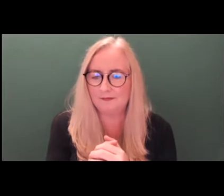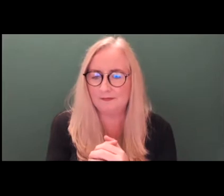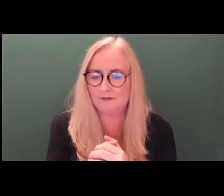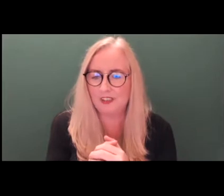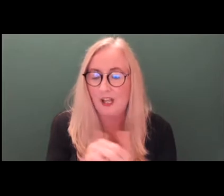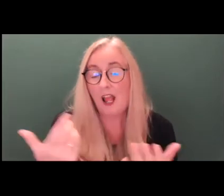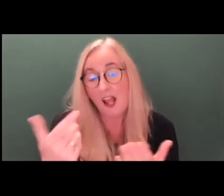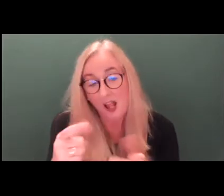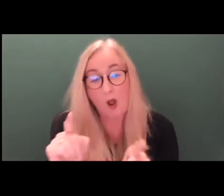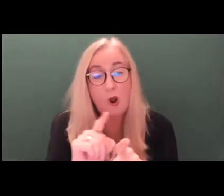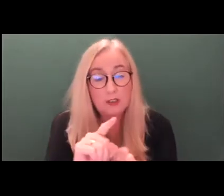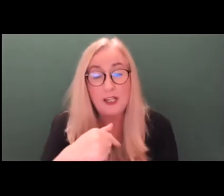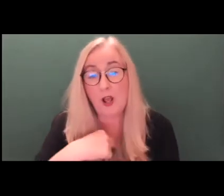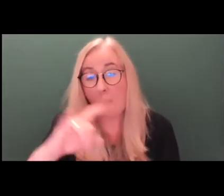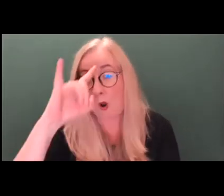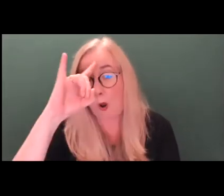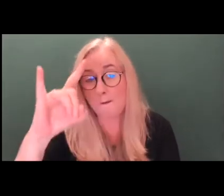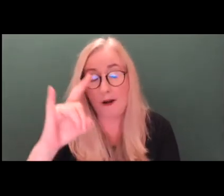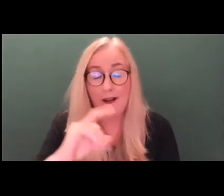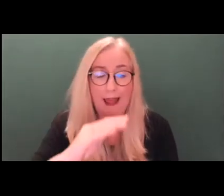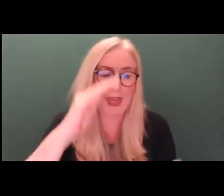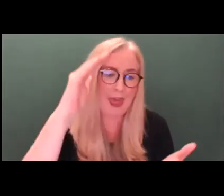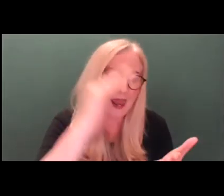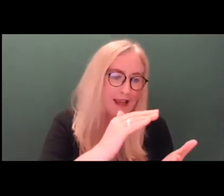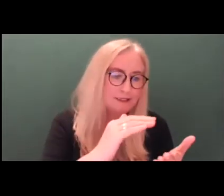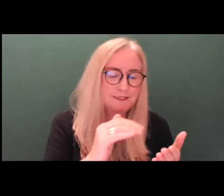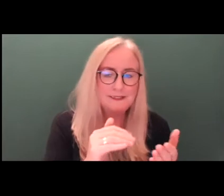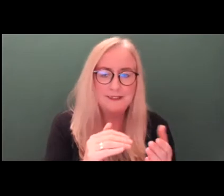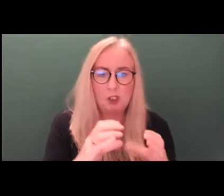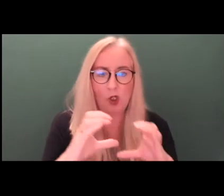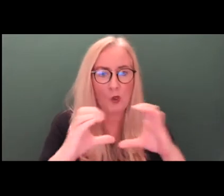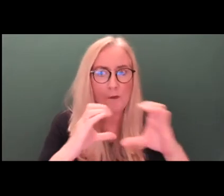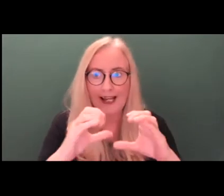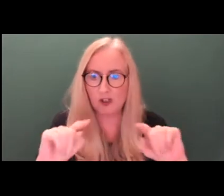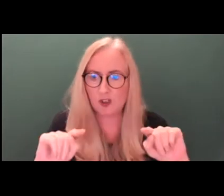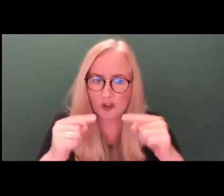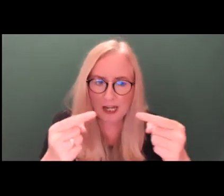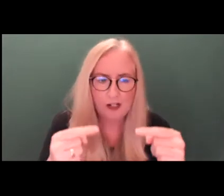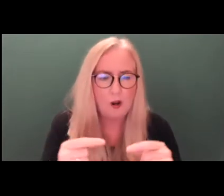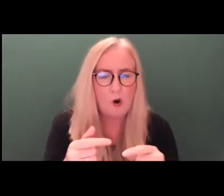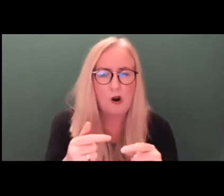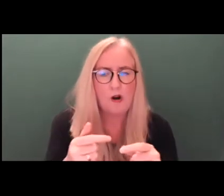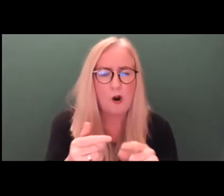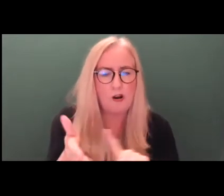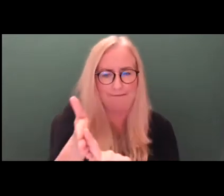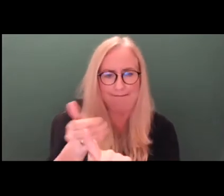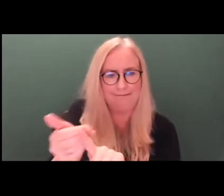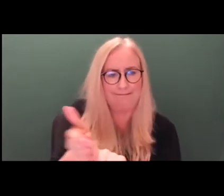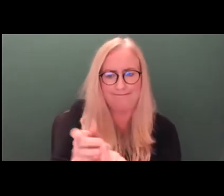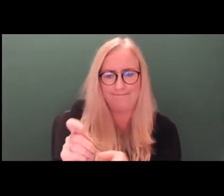hopefully reduce communication challenges, coercive actions.